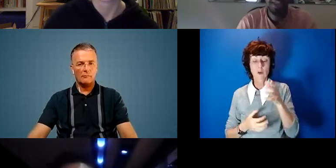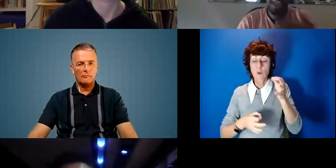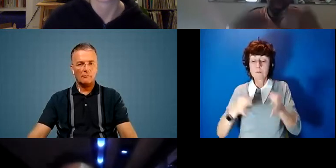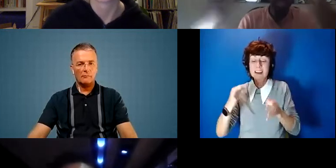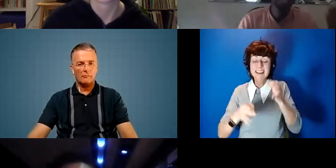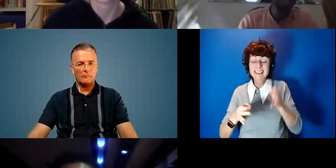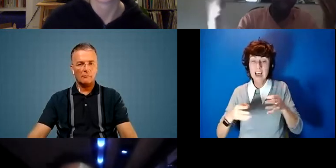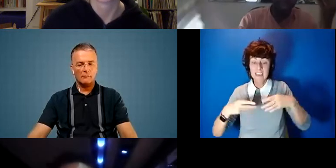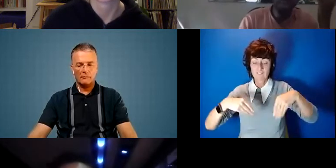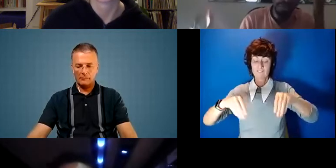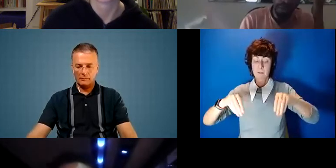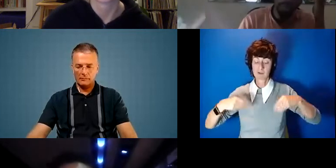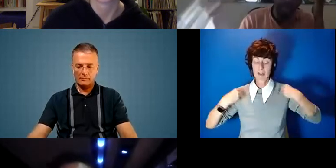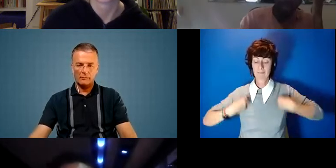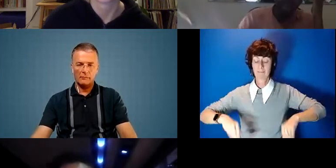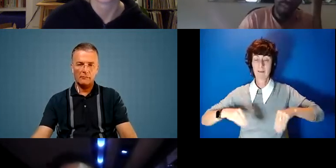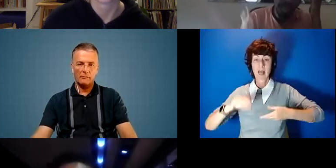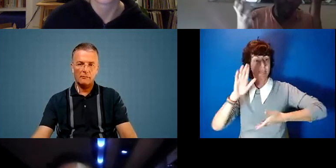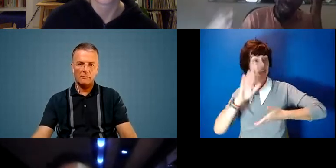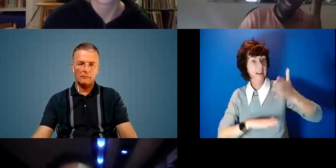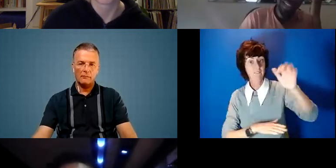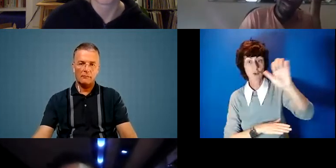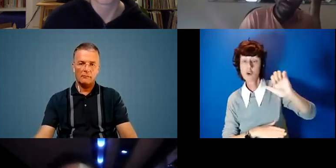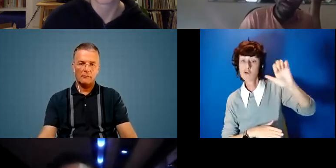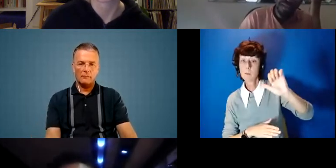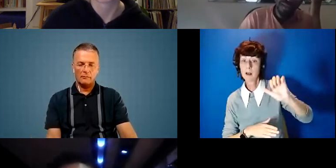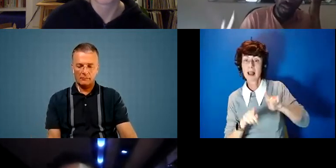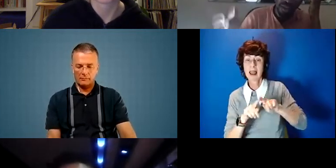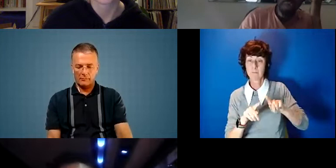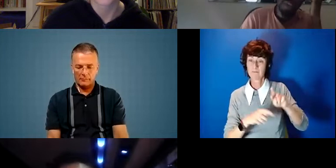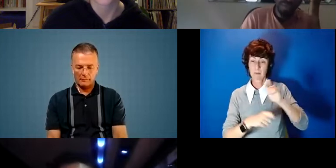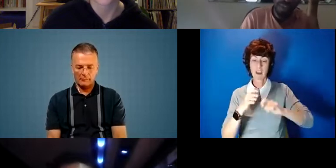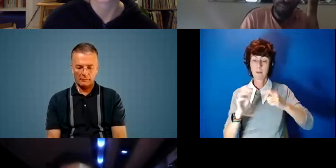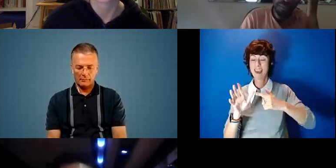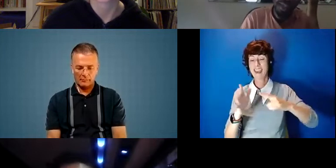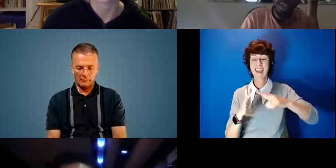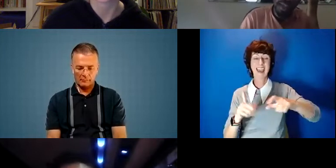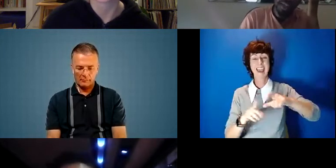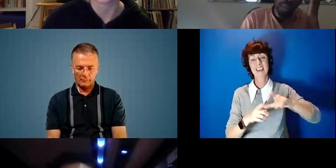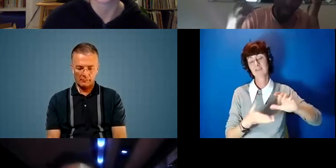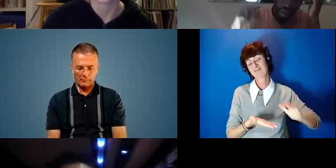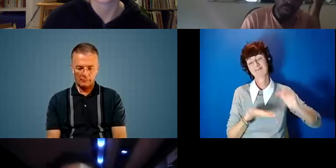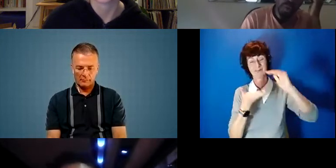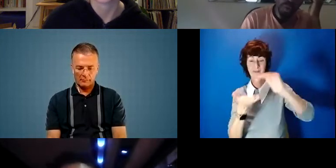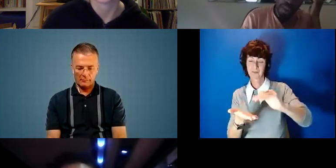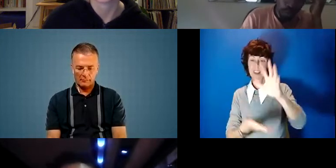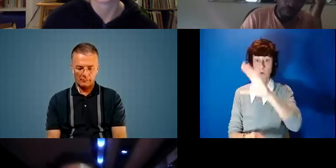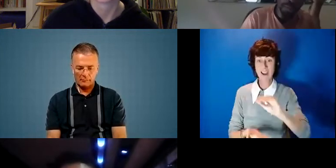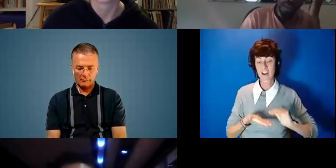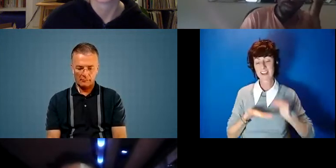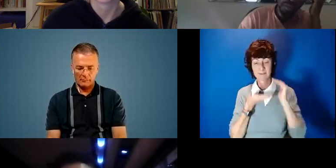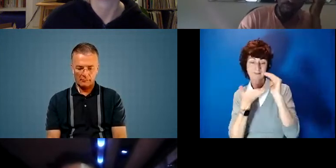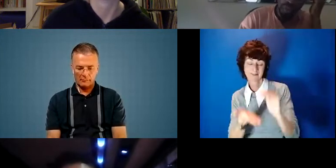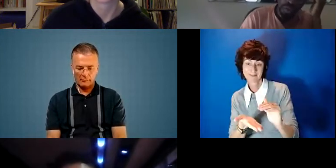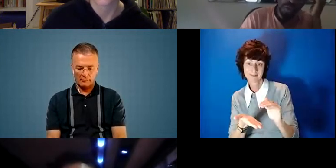fabric that leave the shores of Europe and America as aid. On to Africa. On Yeah. On what they do in local